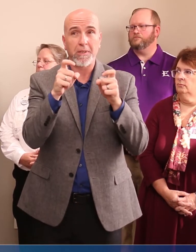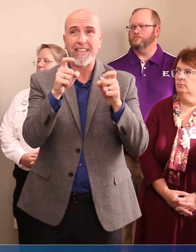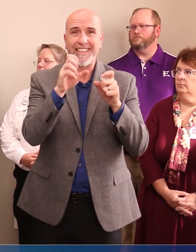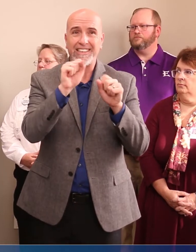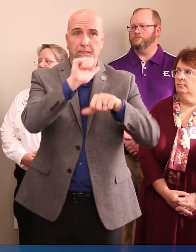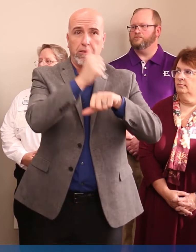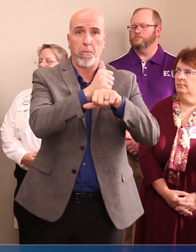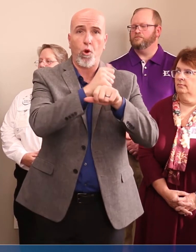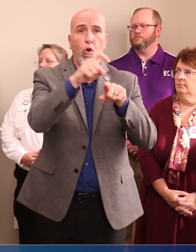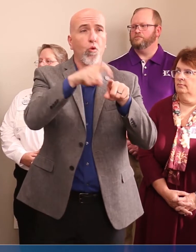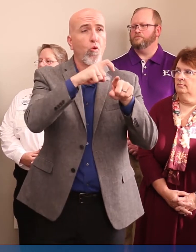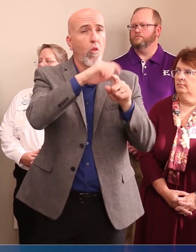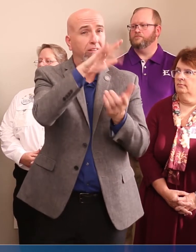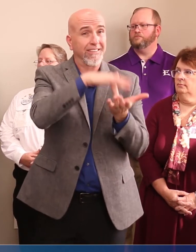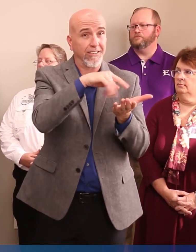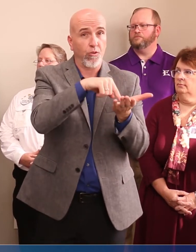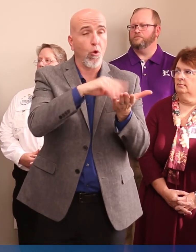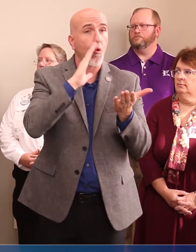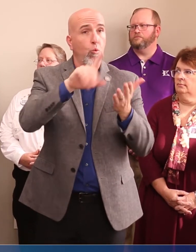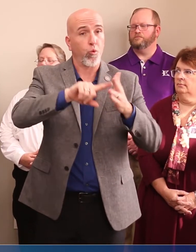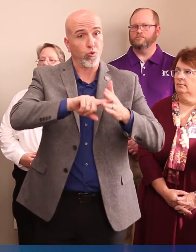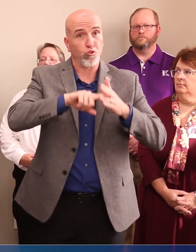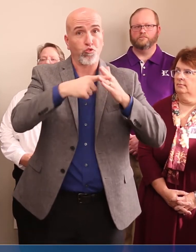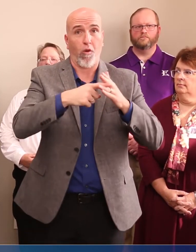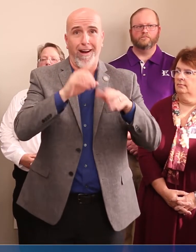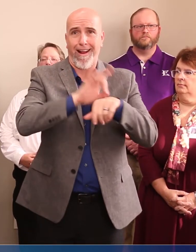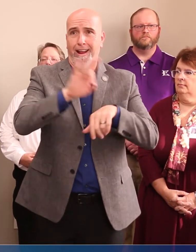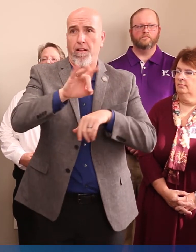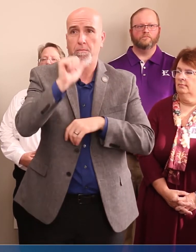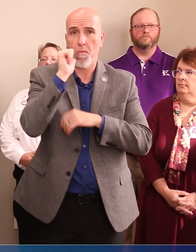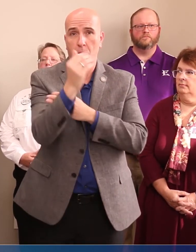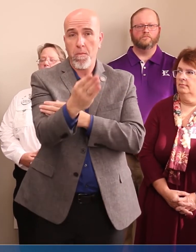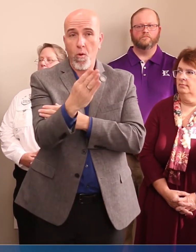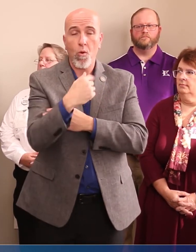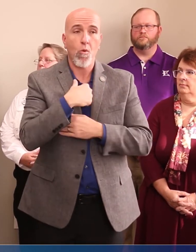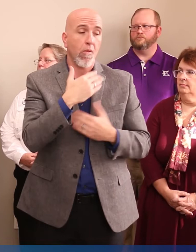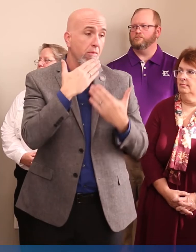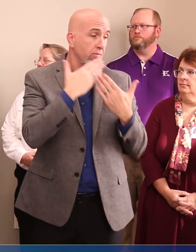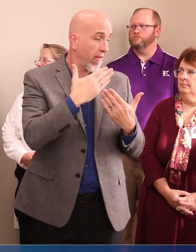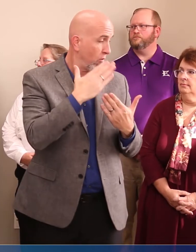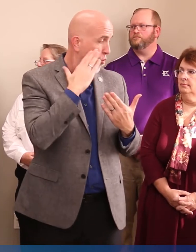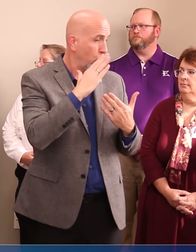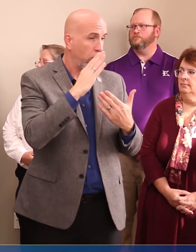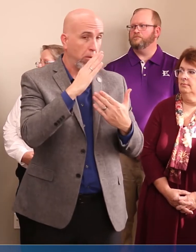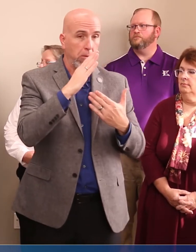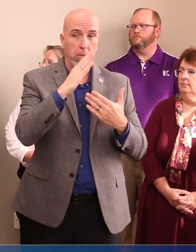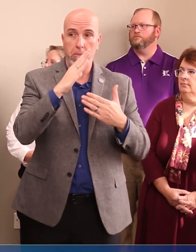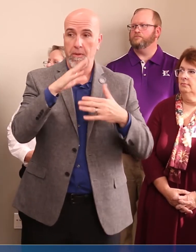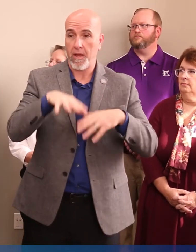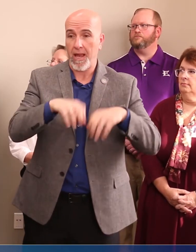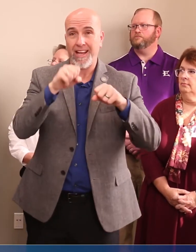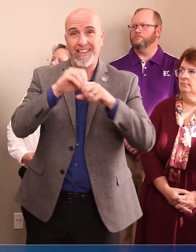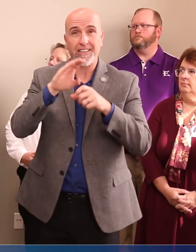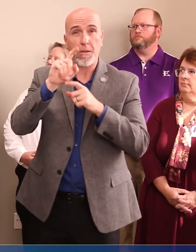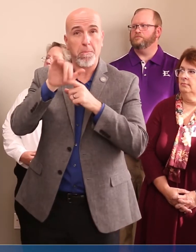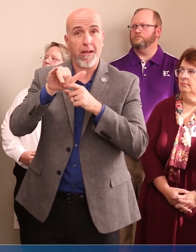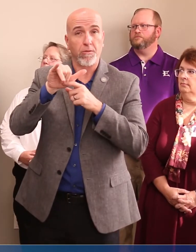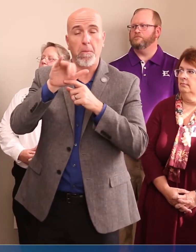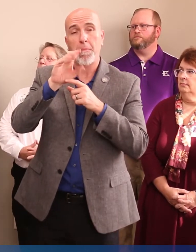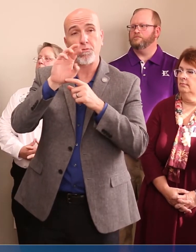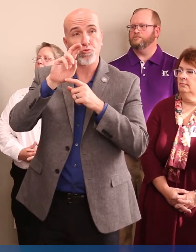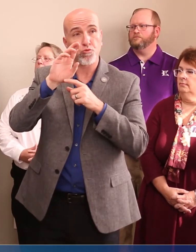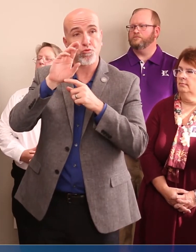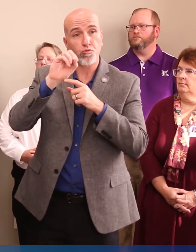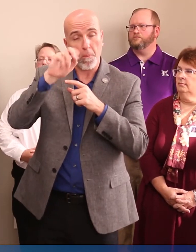call center. It will be active at eight o'clock tomorrow morning. We're thankful that it will be housed in the Bastrop City Library